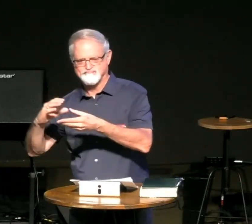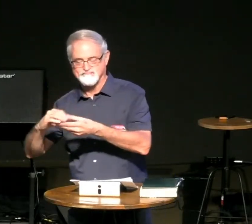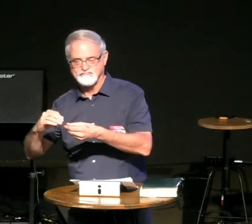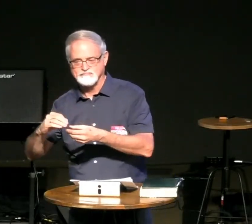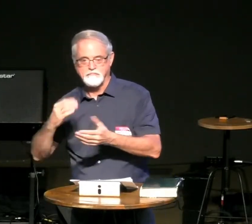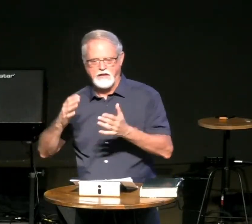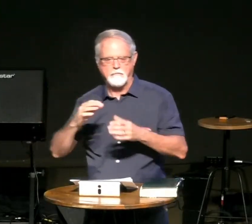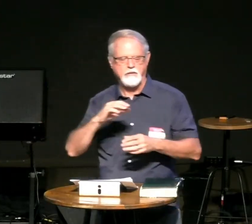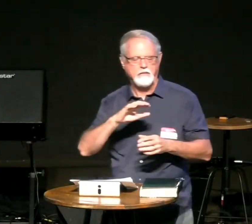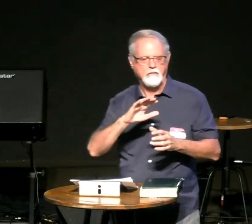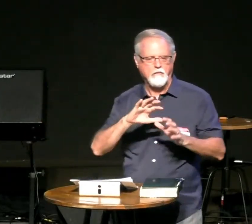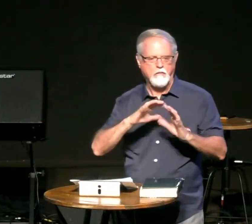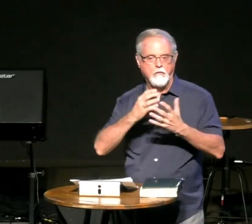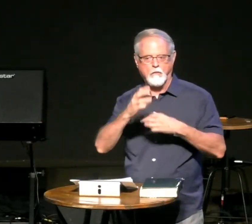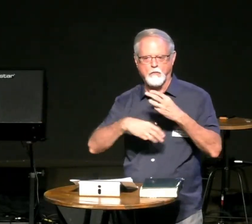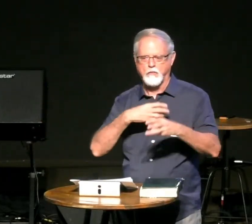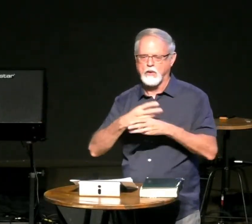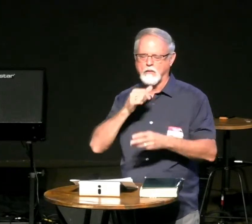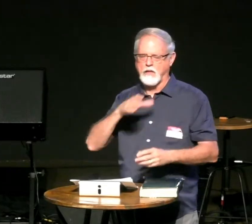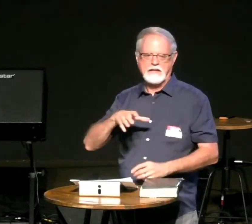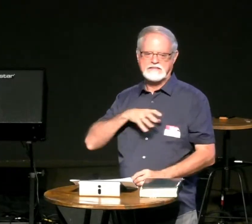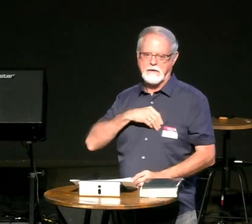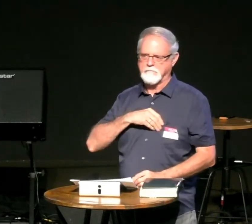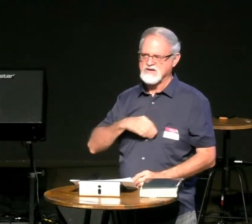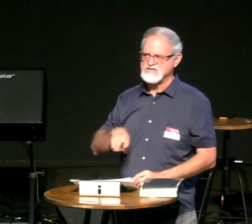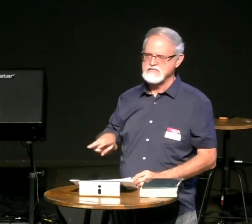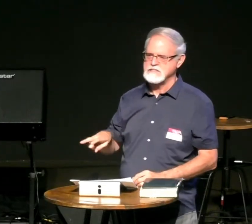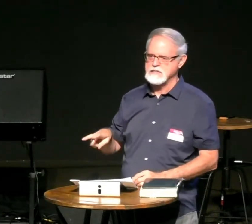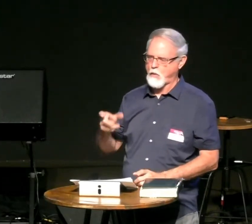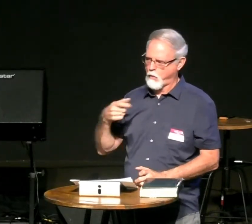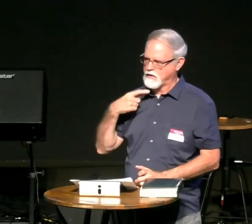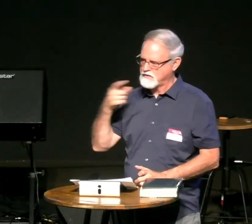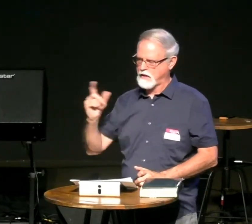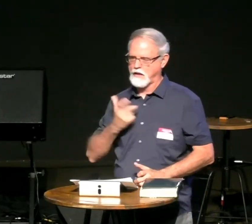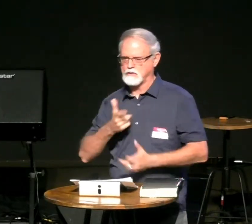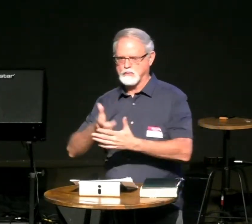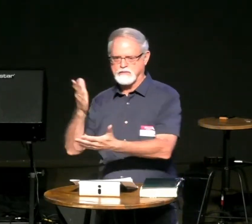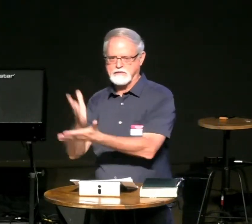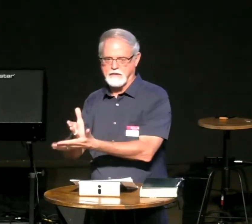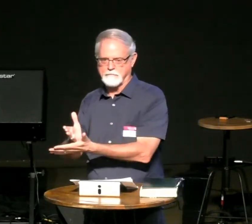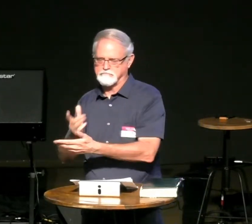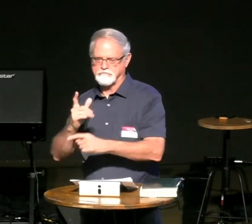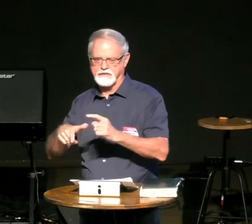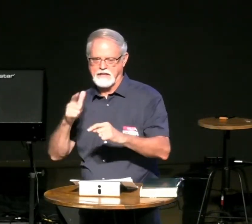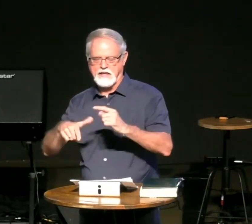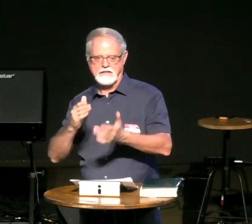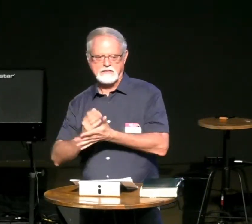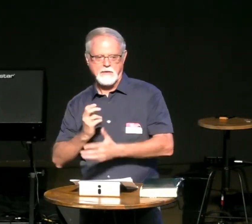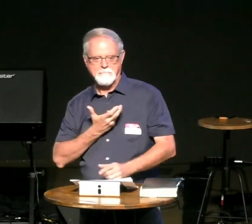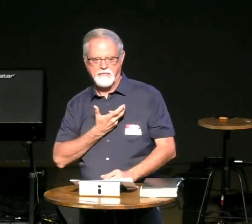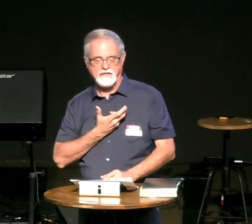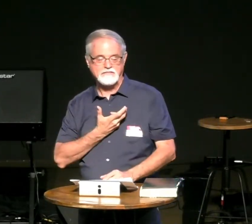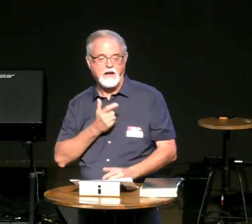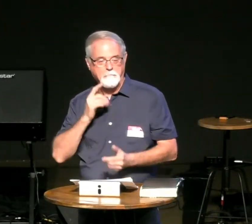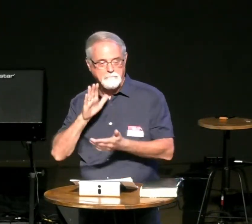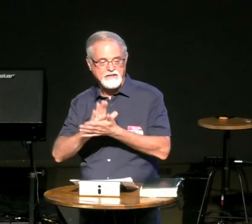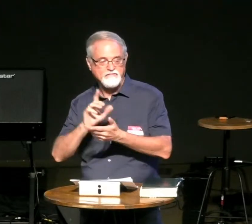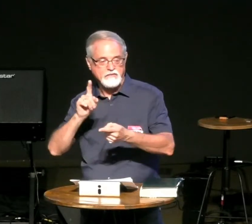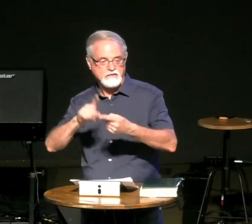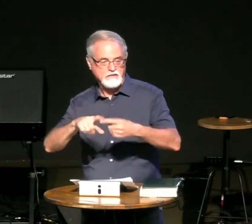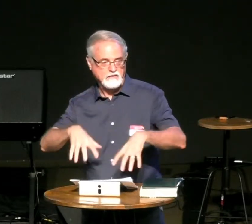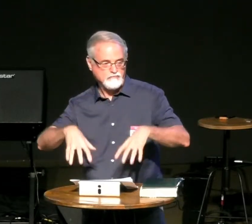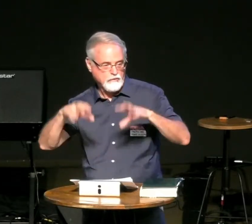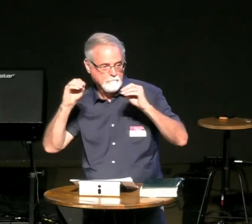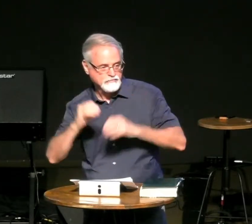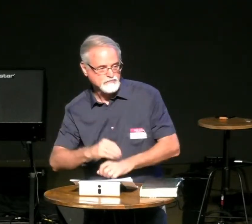but he said he is returning to bring the truth to the world whether the world accepts it or not right but the world will not be able to